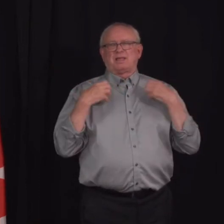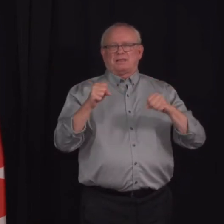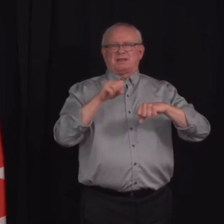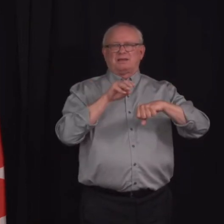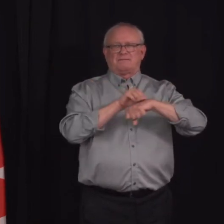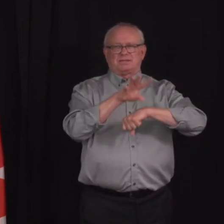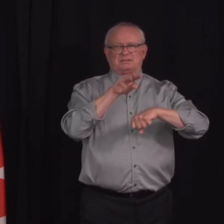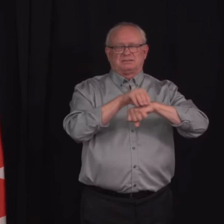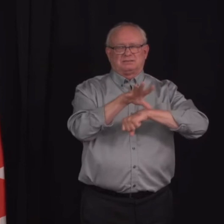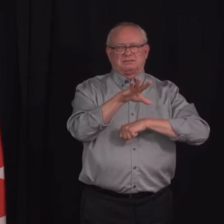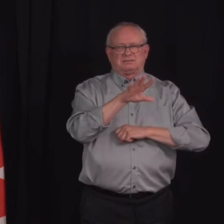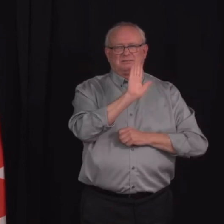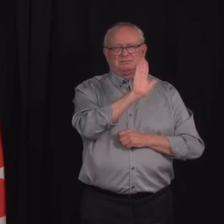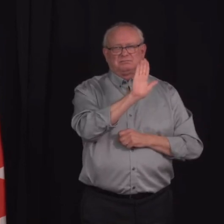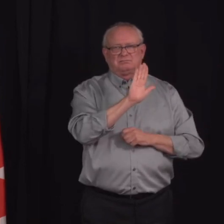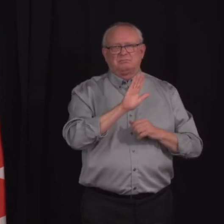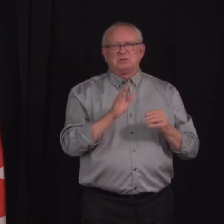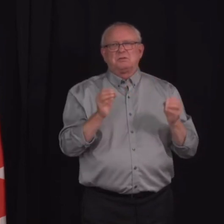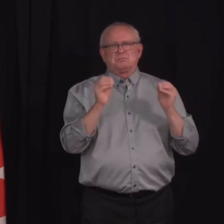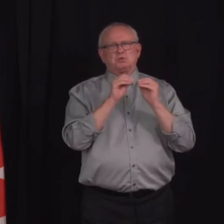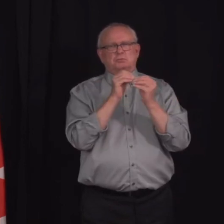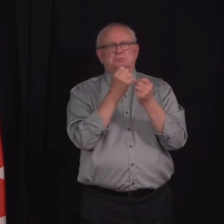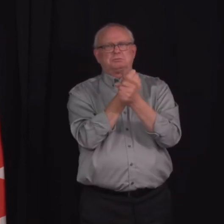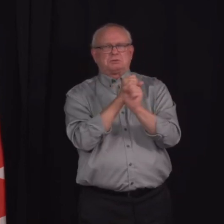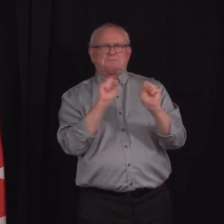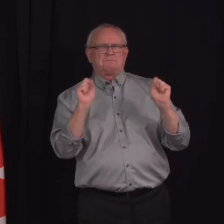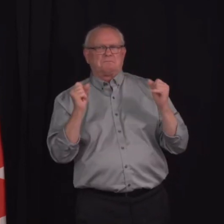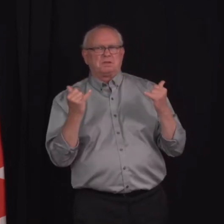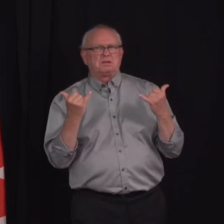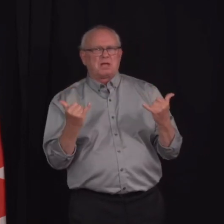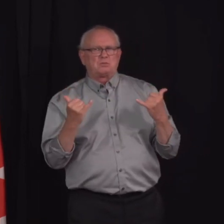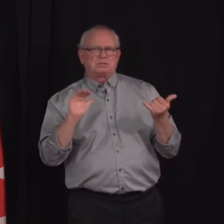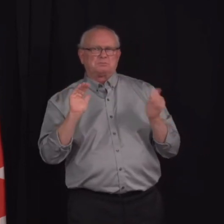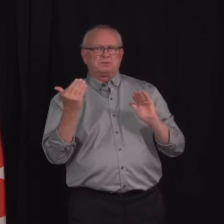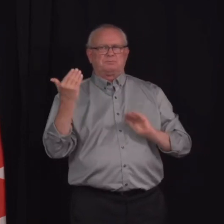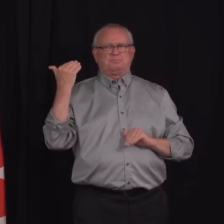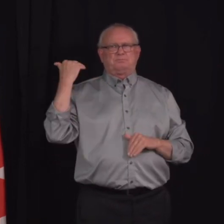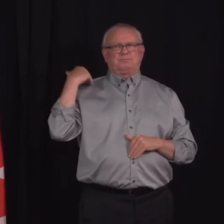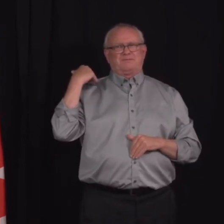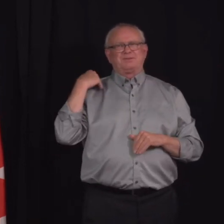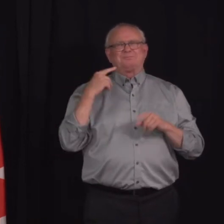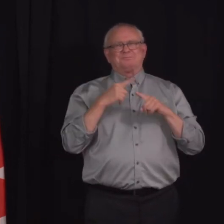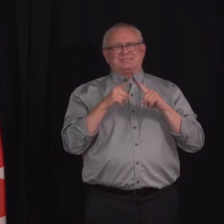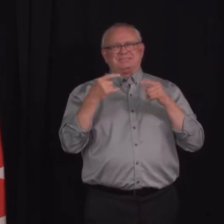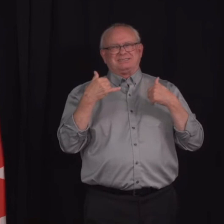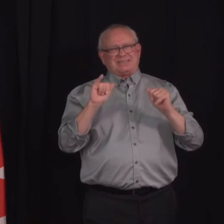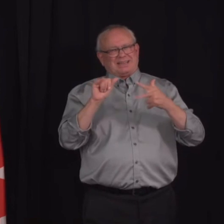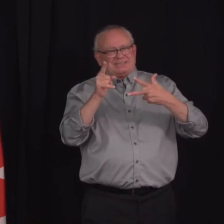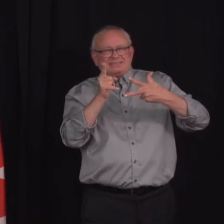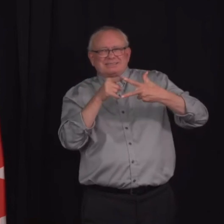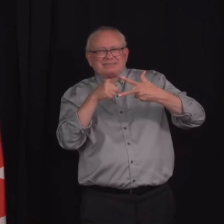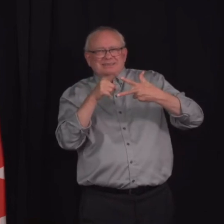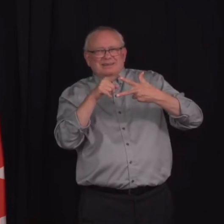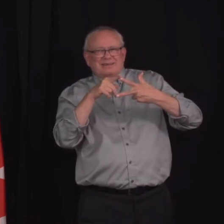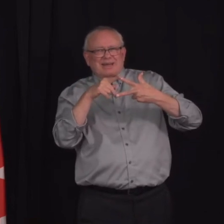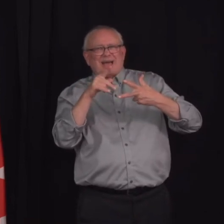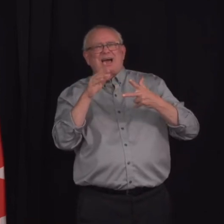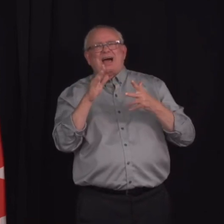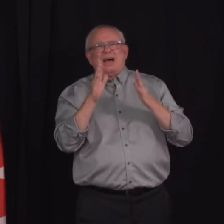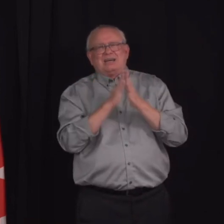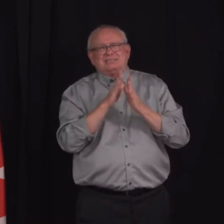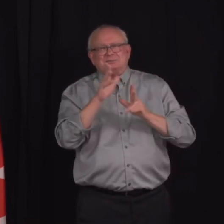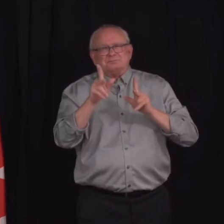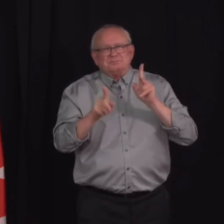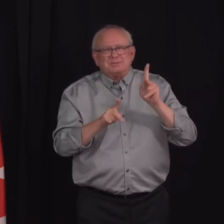getting increasingly safe to do so. But we're still asking people to abide by the current